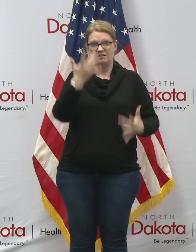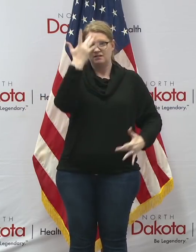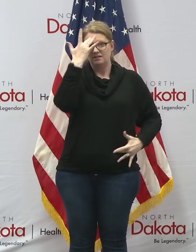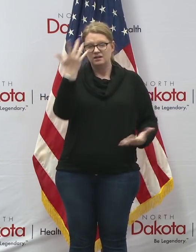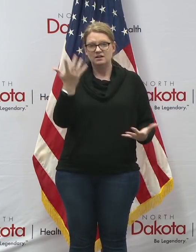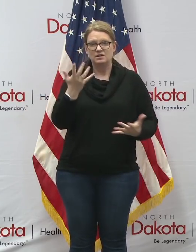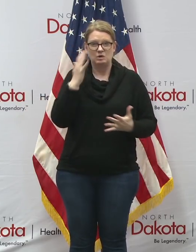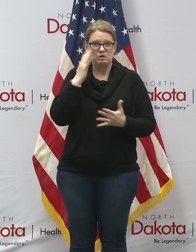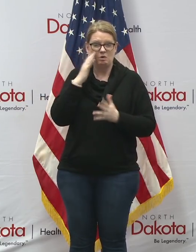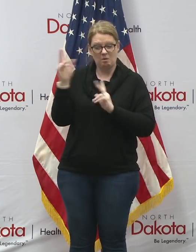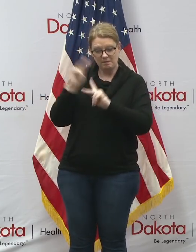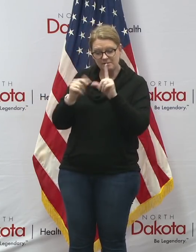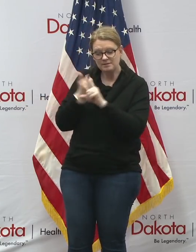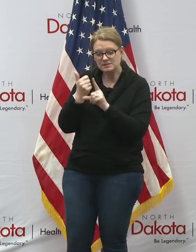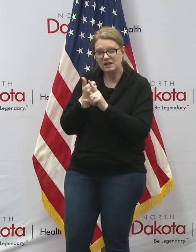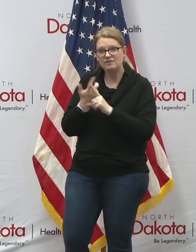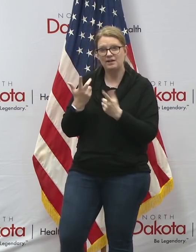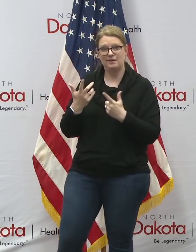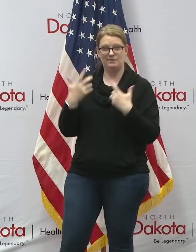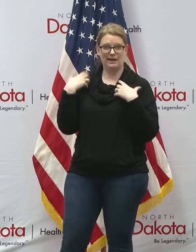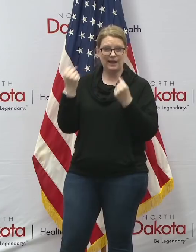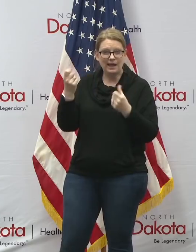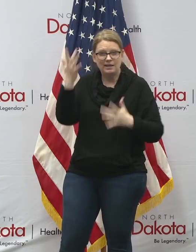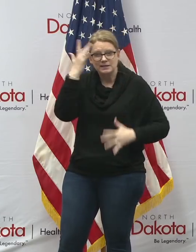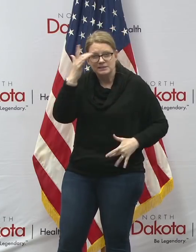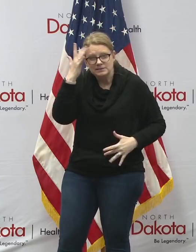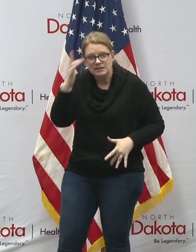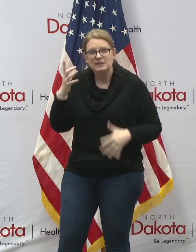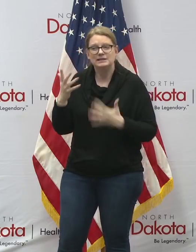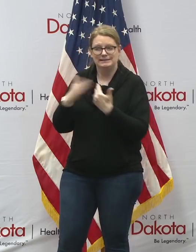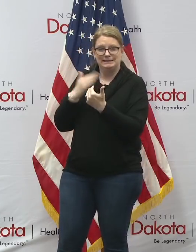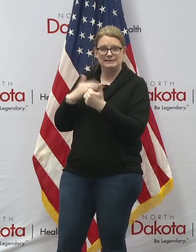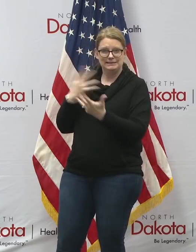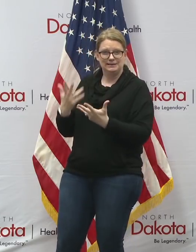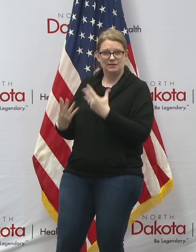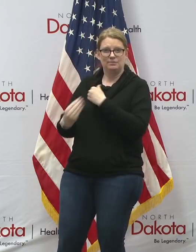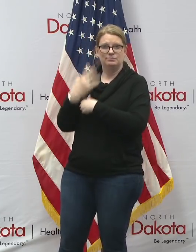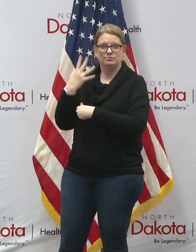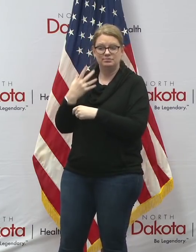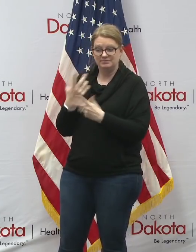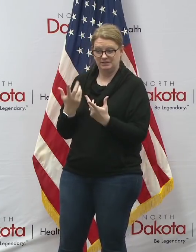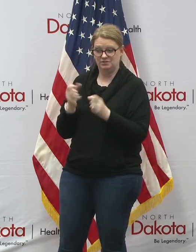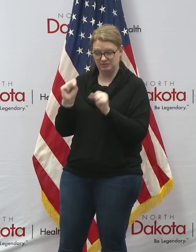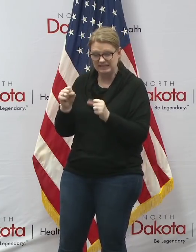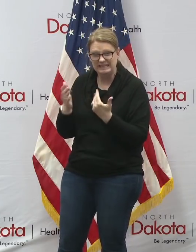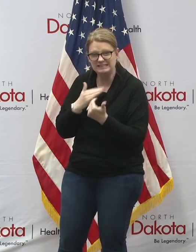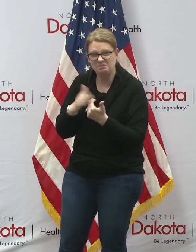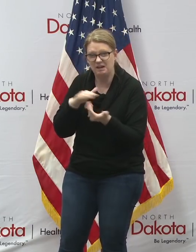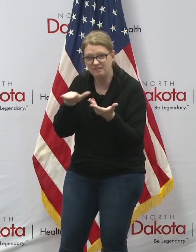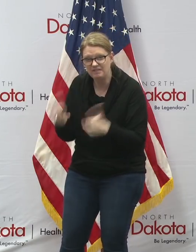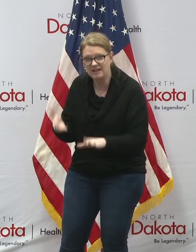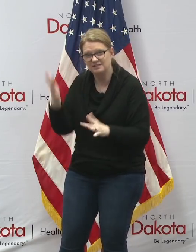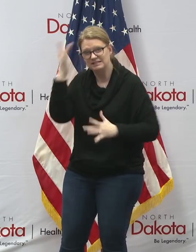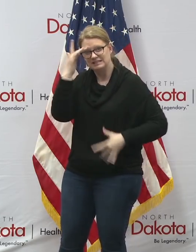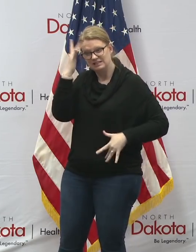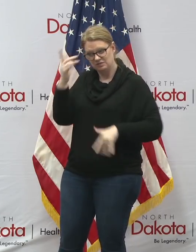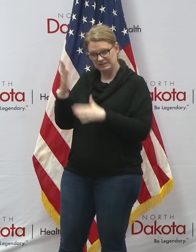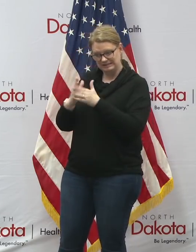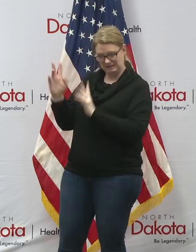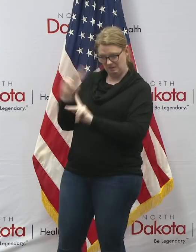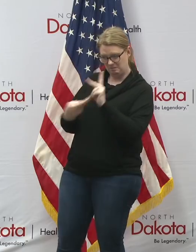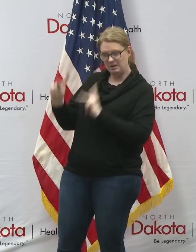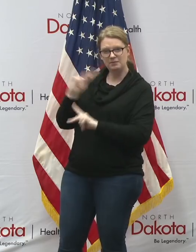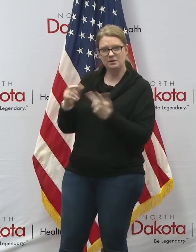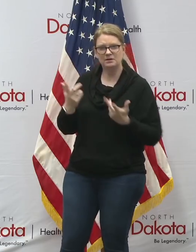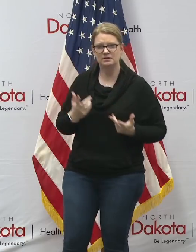elder and with underlying health disease in terms of susceptibility to having this be a fatal disease but again we want to launch